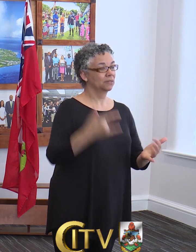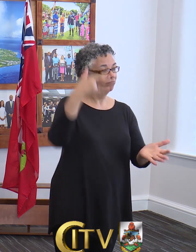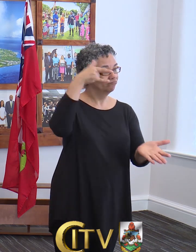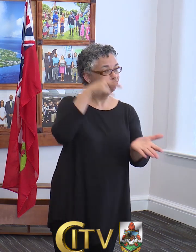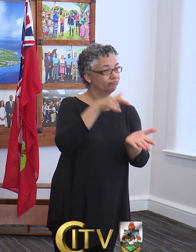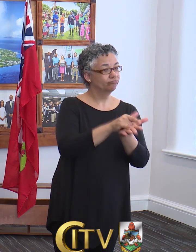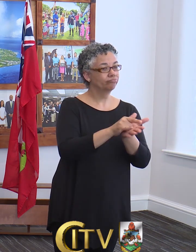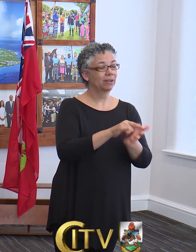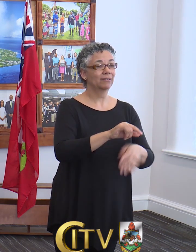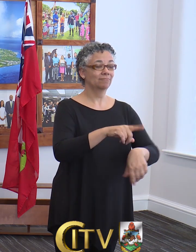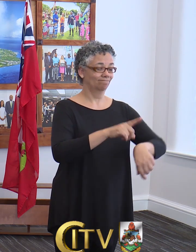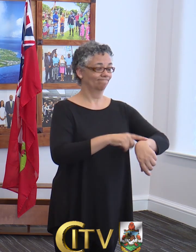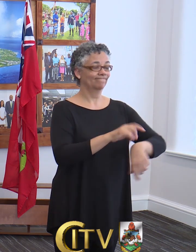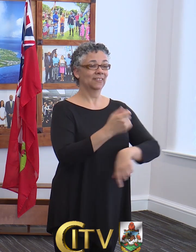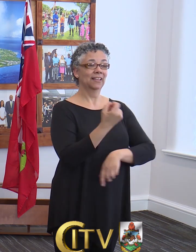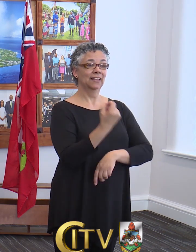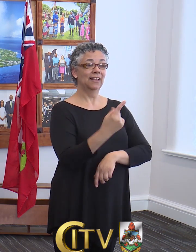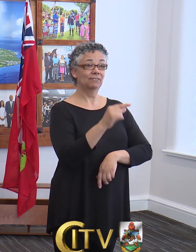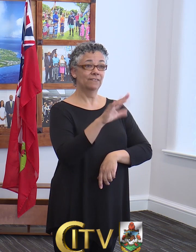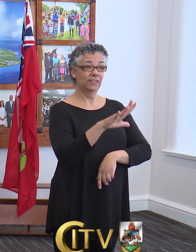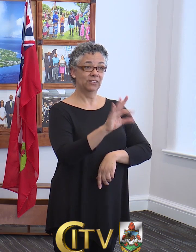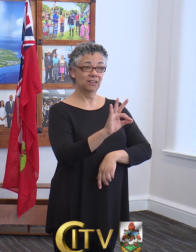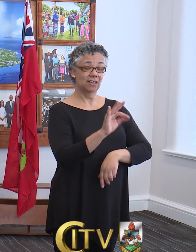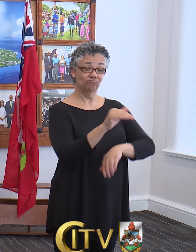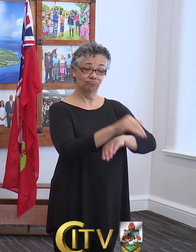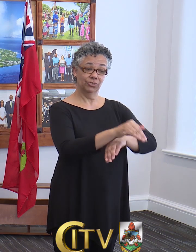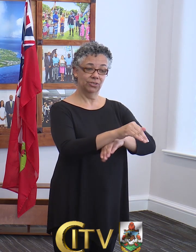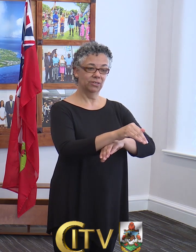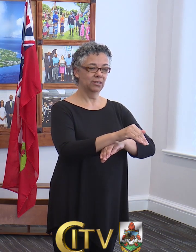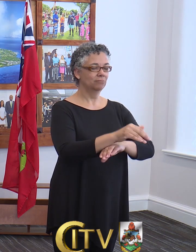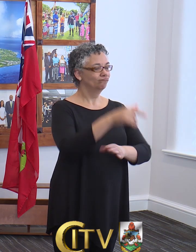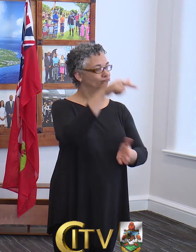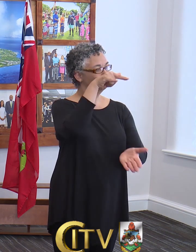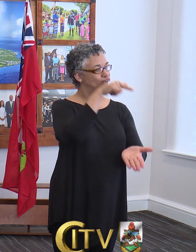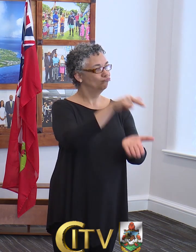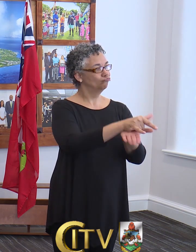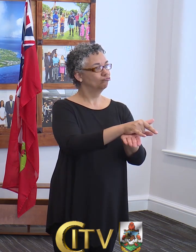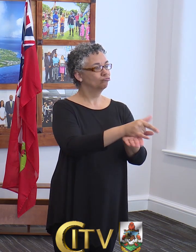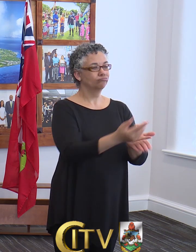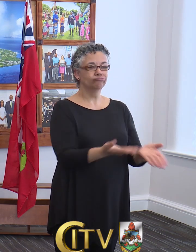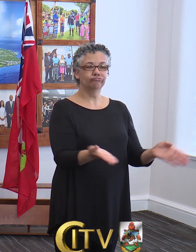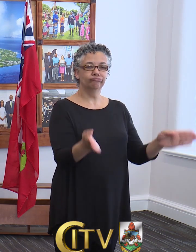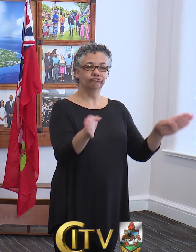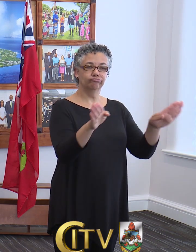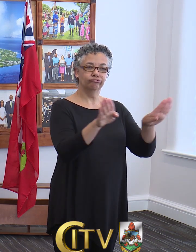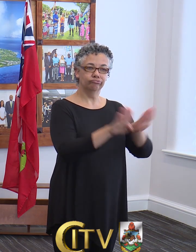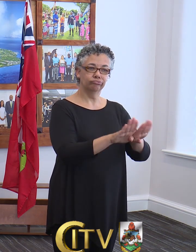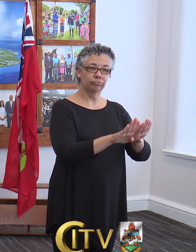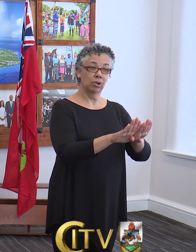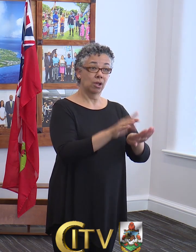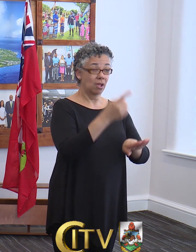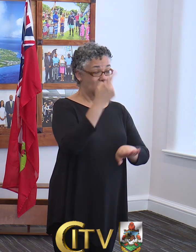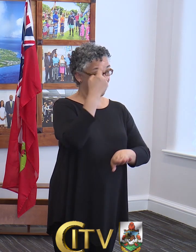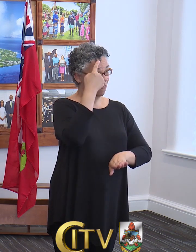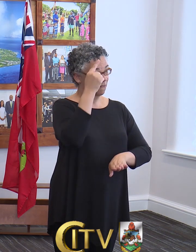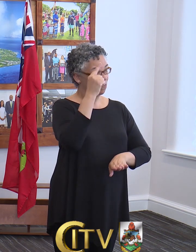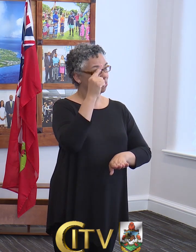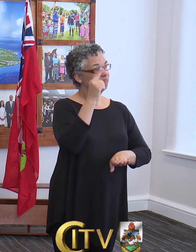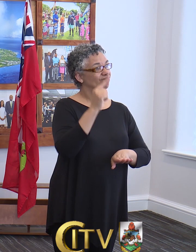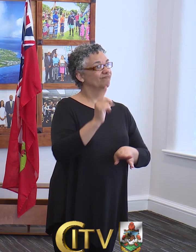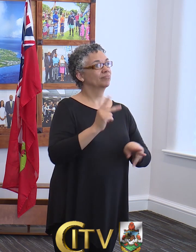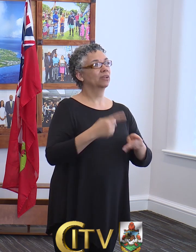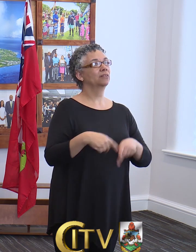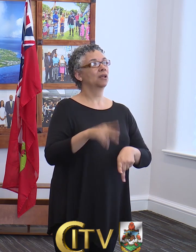.59 tonight, the L.F. Wade International Airport will close for scheduled commercial passenger